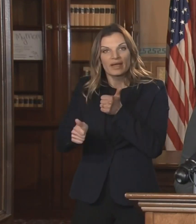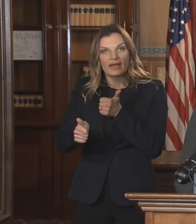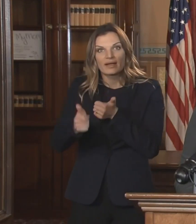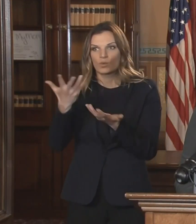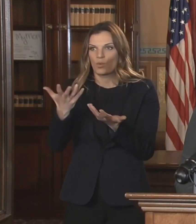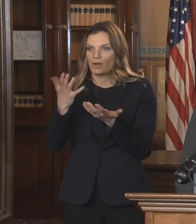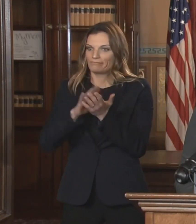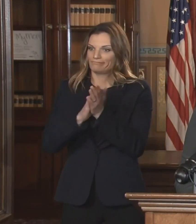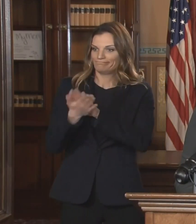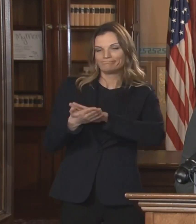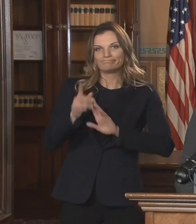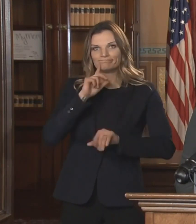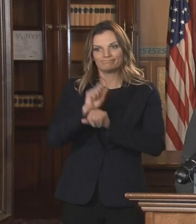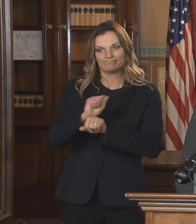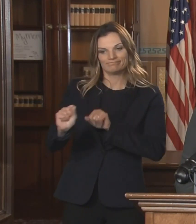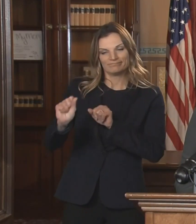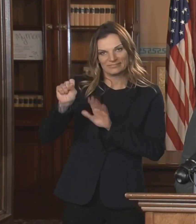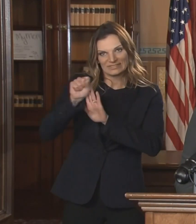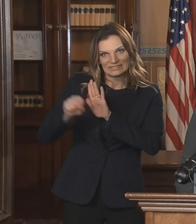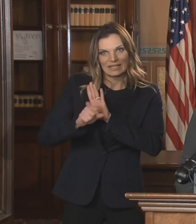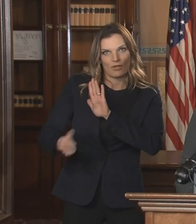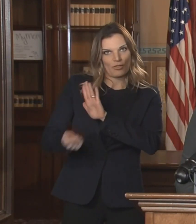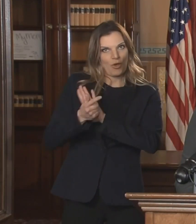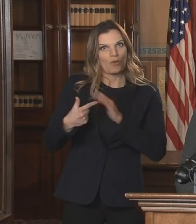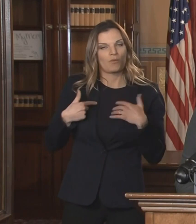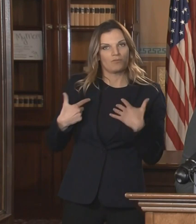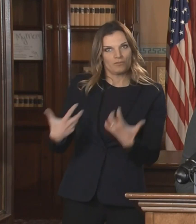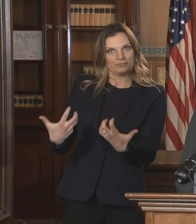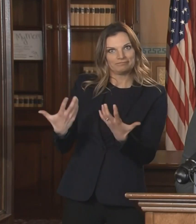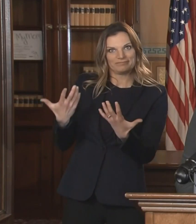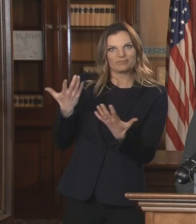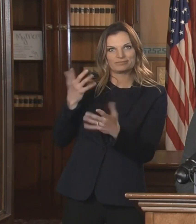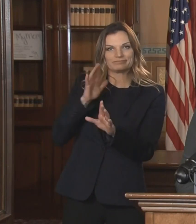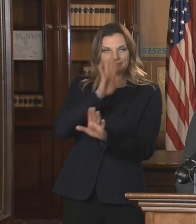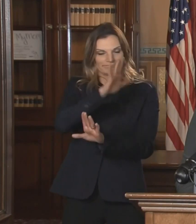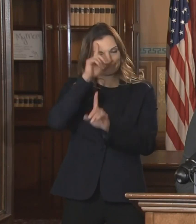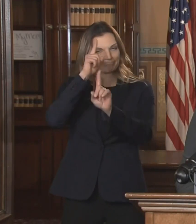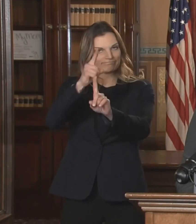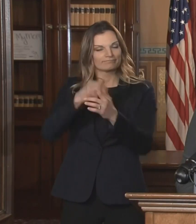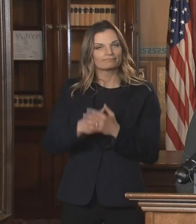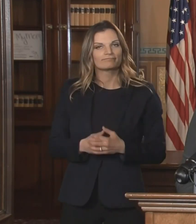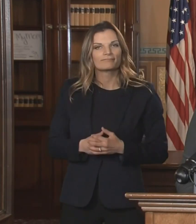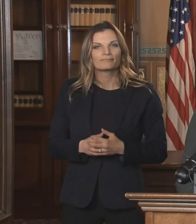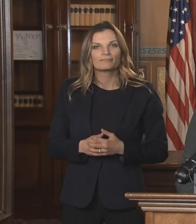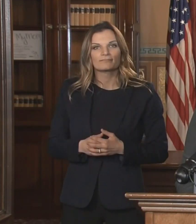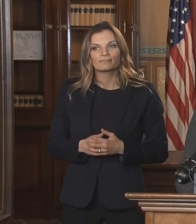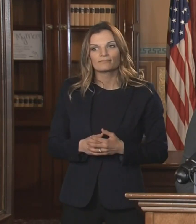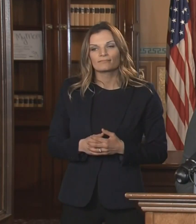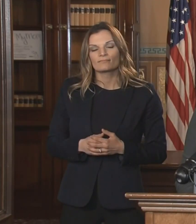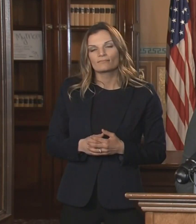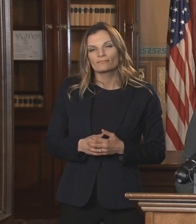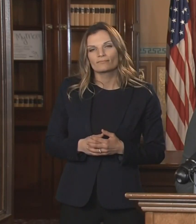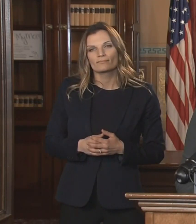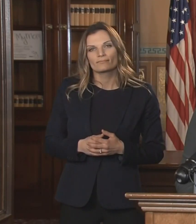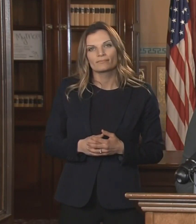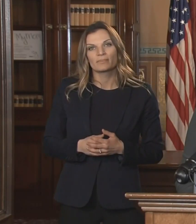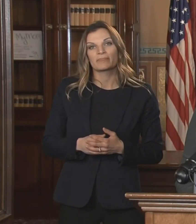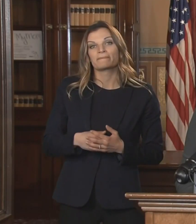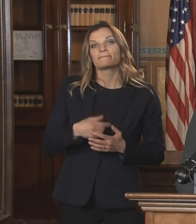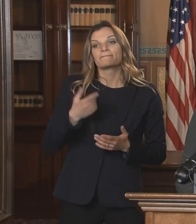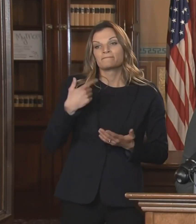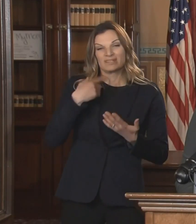the state law. If you see this growing, um, group of owners, uh,